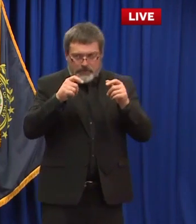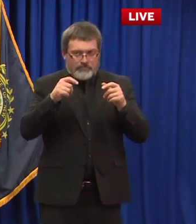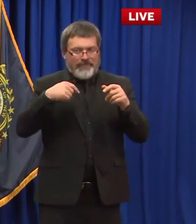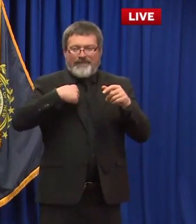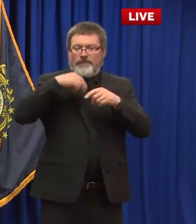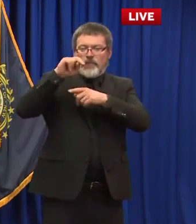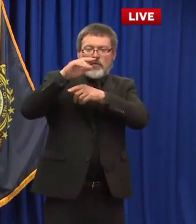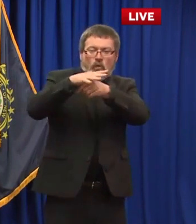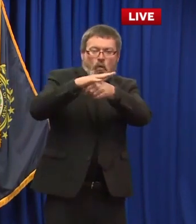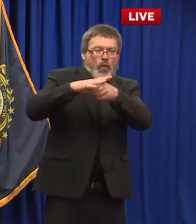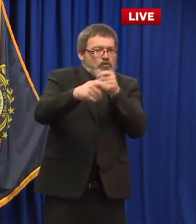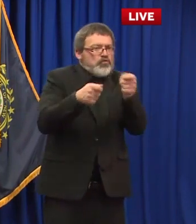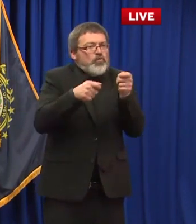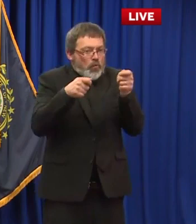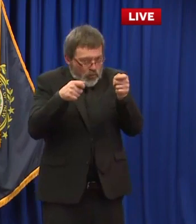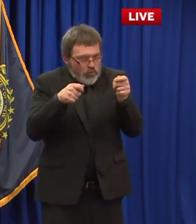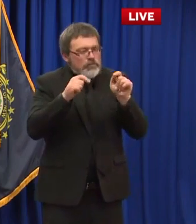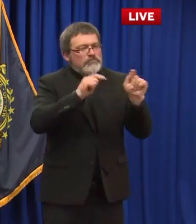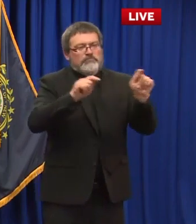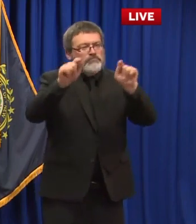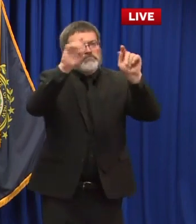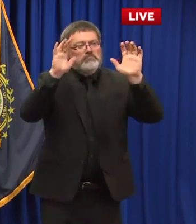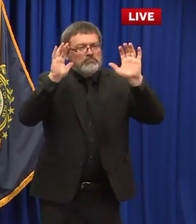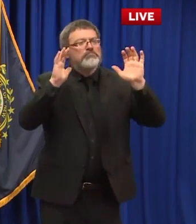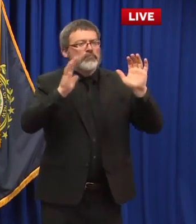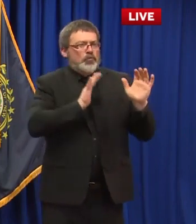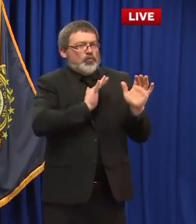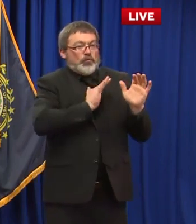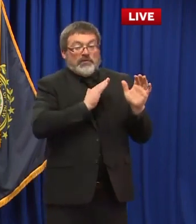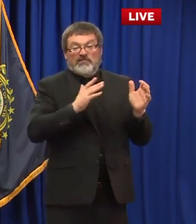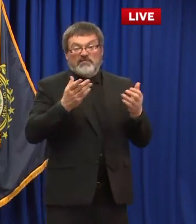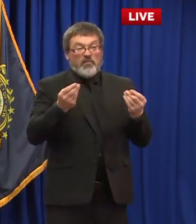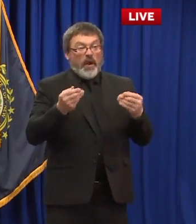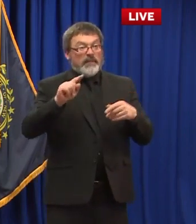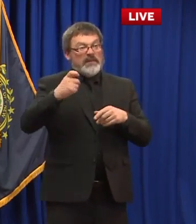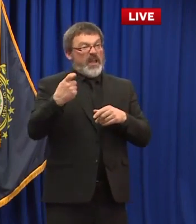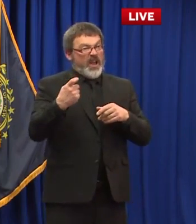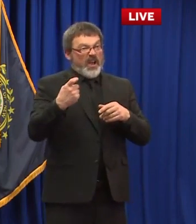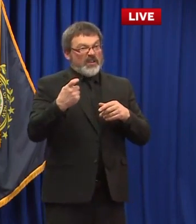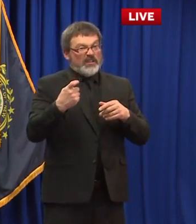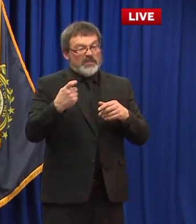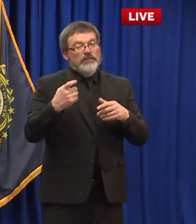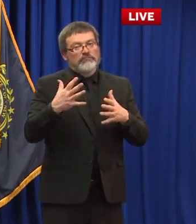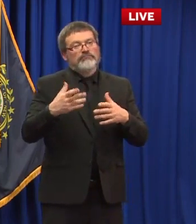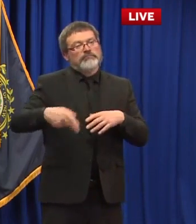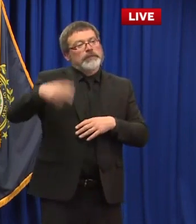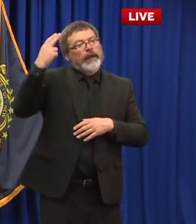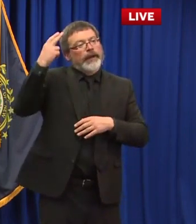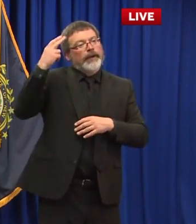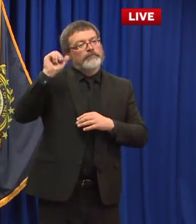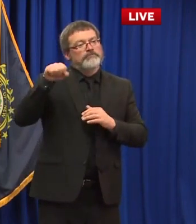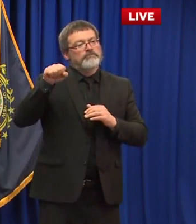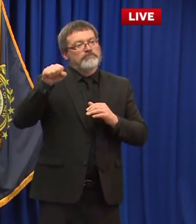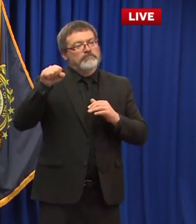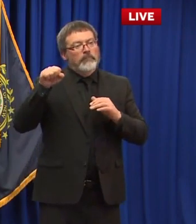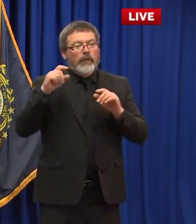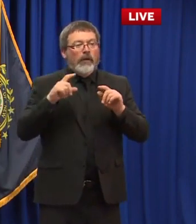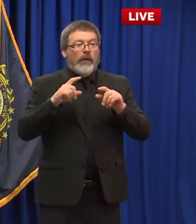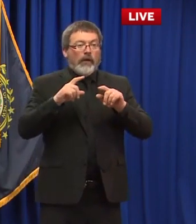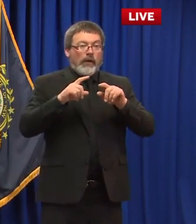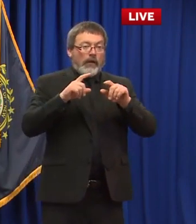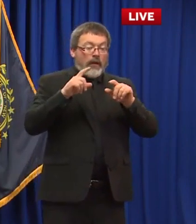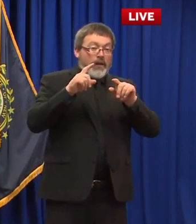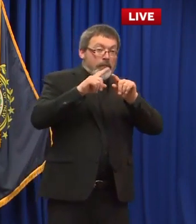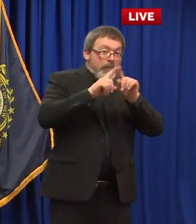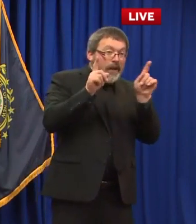that the vast majority of our taxes our property taxes can be a burden to be sure but it's that allows us to have so much more say in